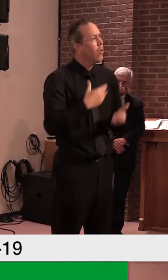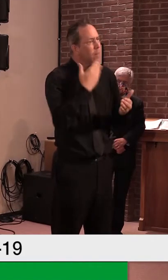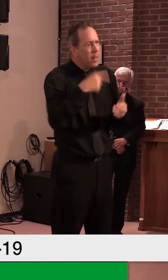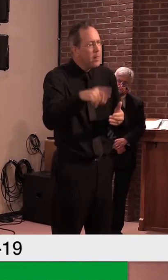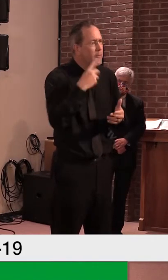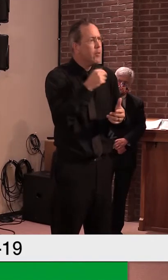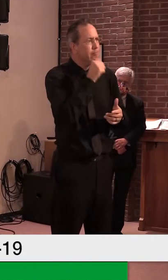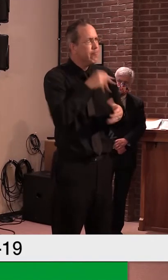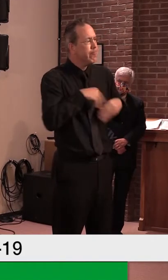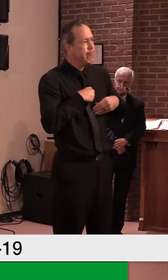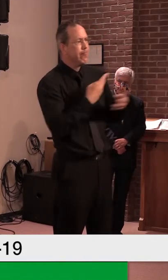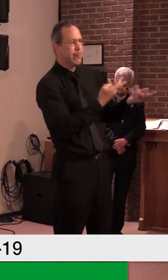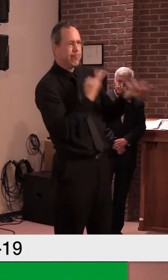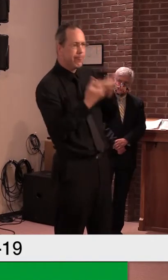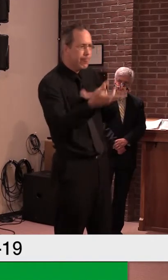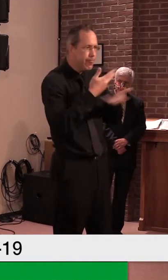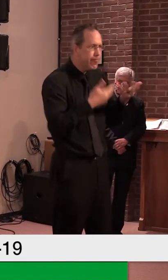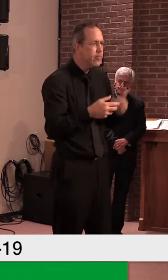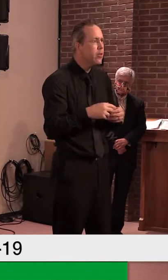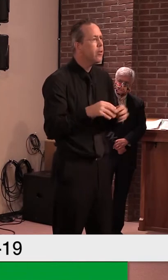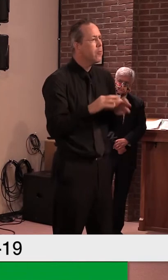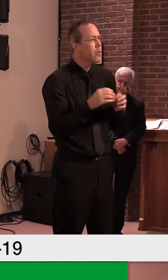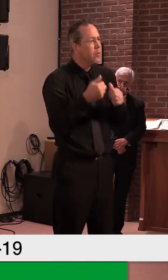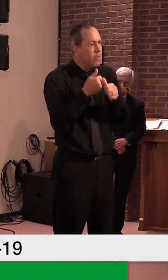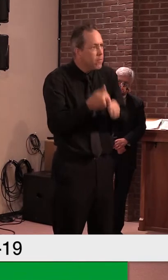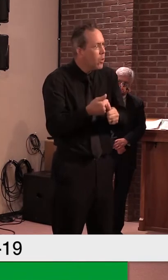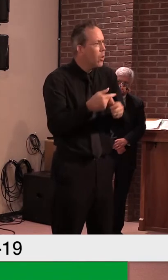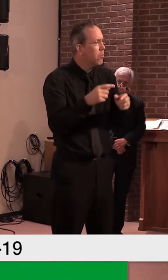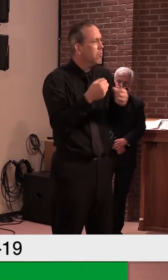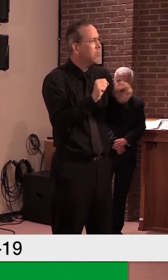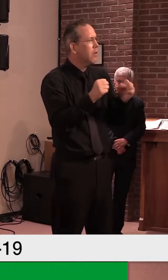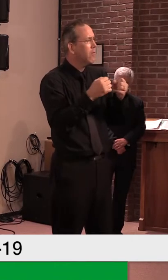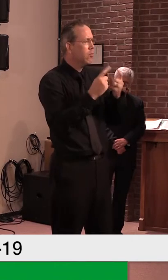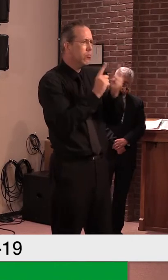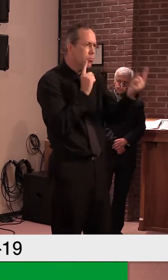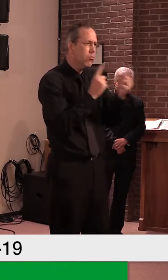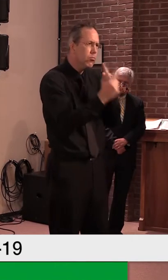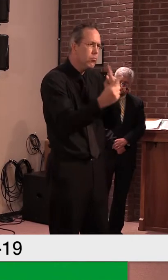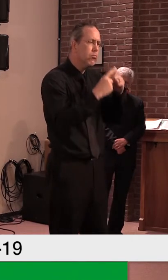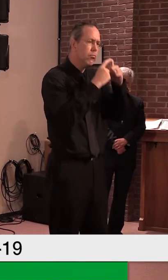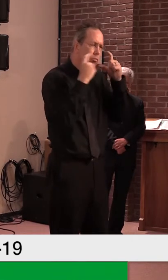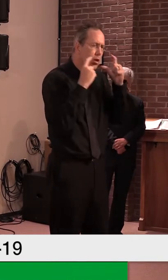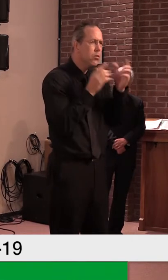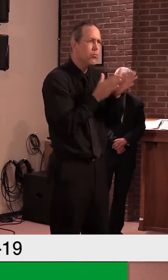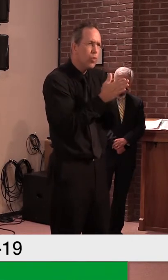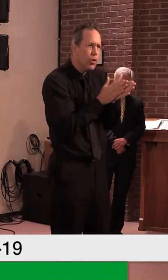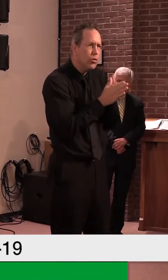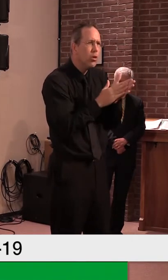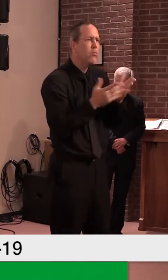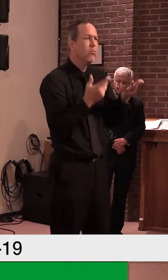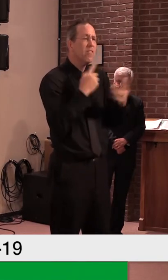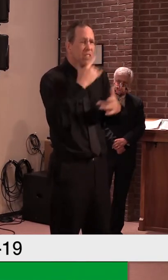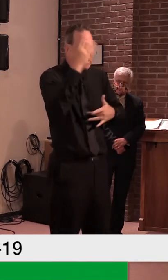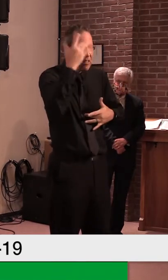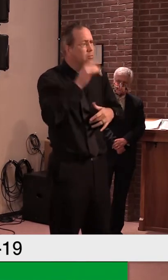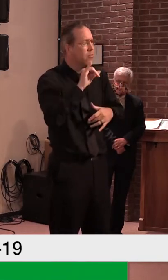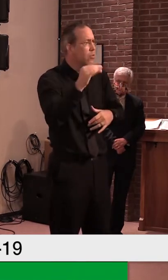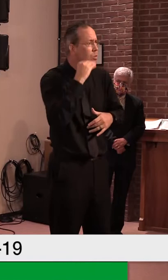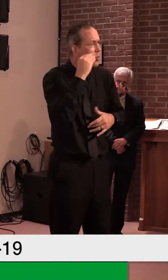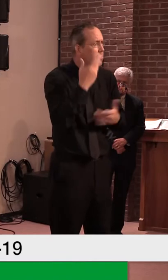attention, you know, wearing a mask has been been a high compliance of wearing a mask even before it was mandatory,